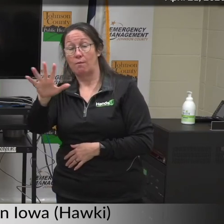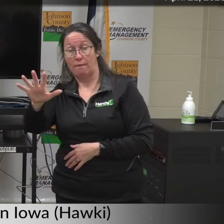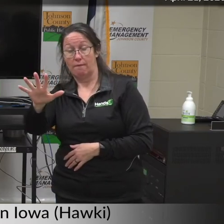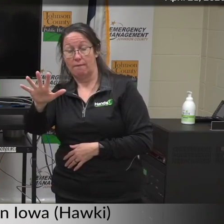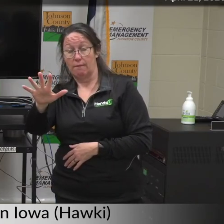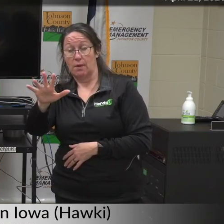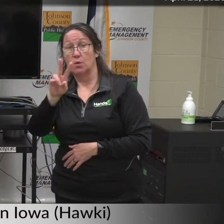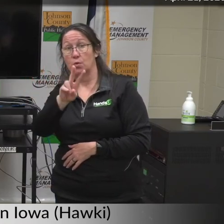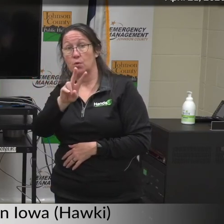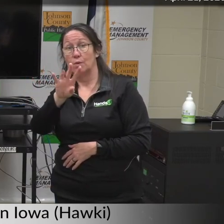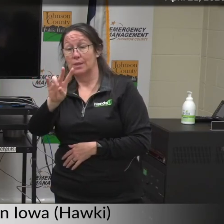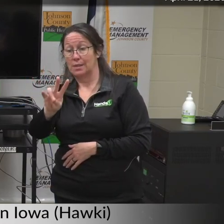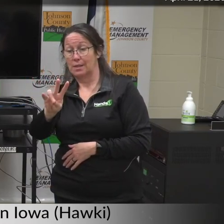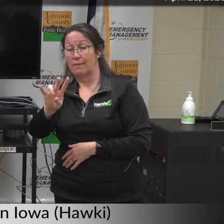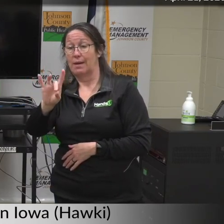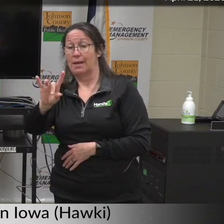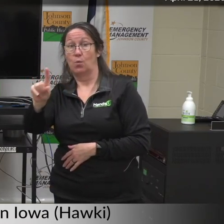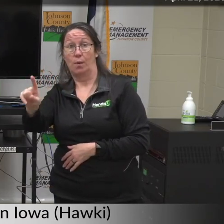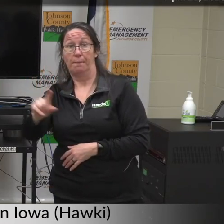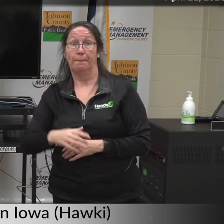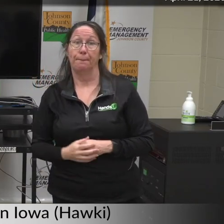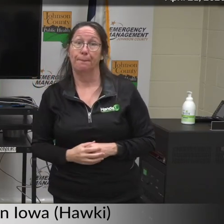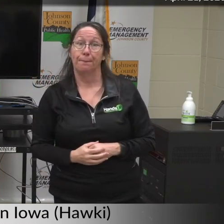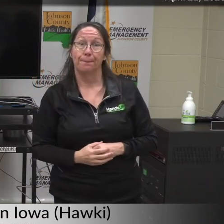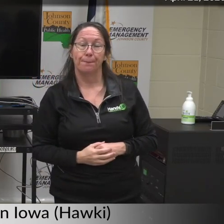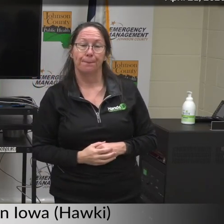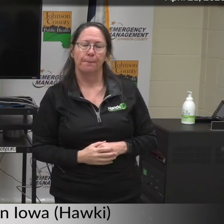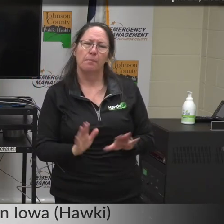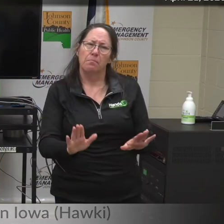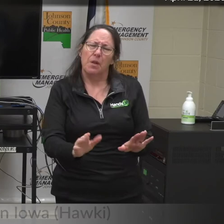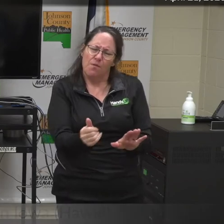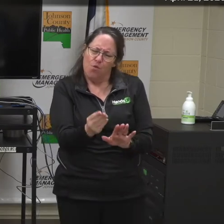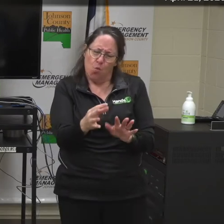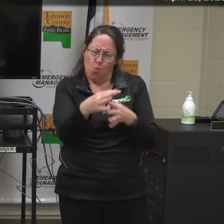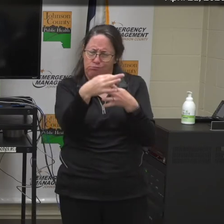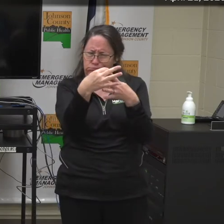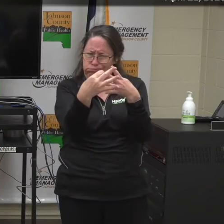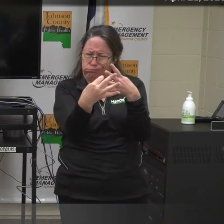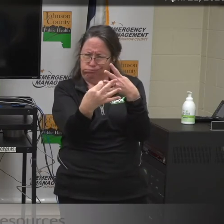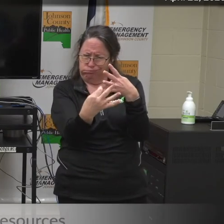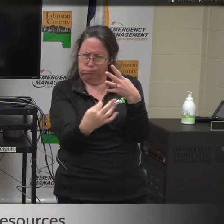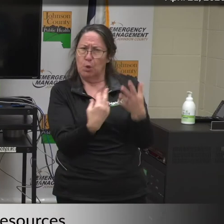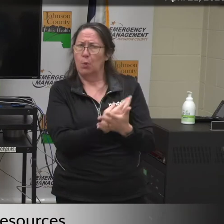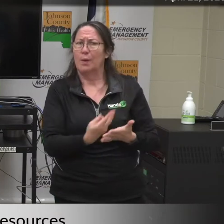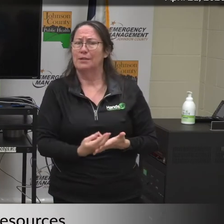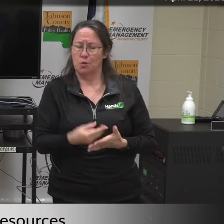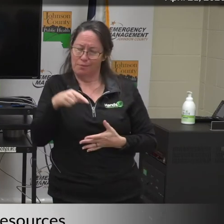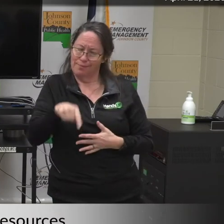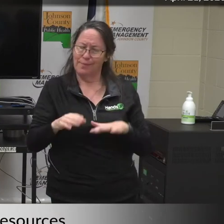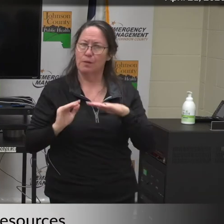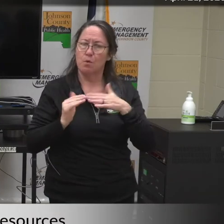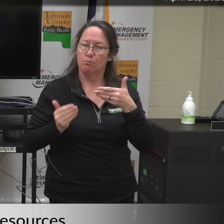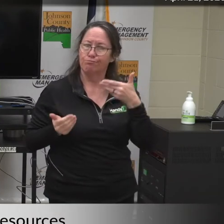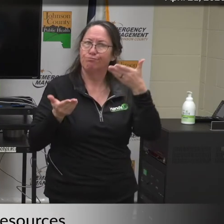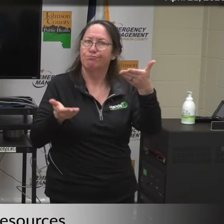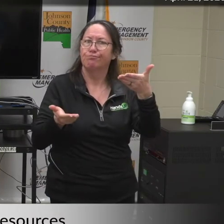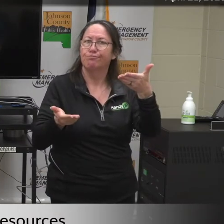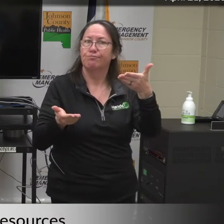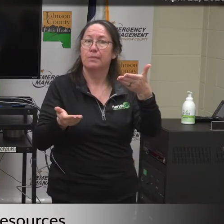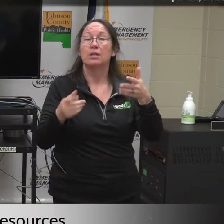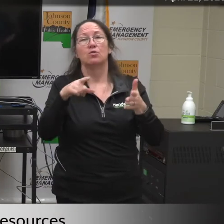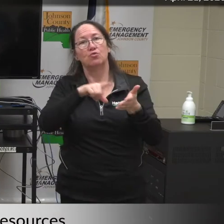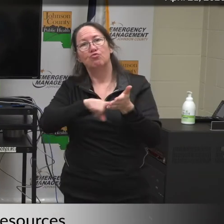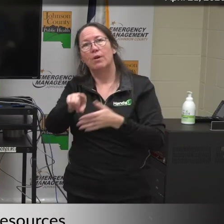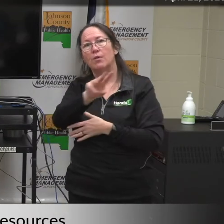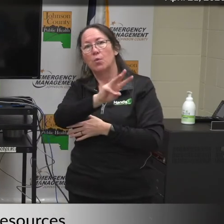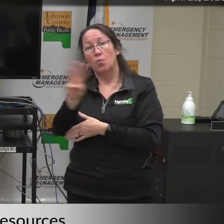-2781. These are just a few of the resources available to the community. You can visit our